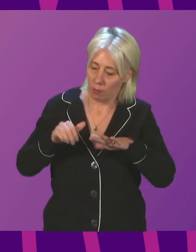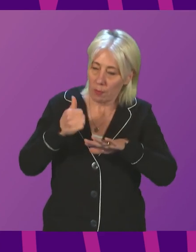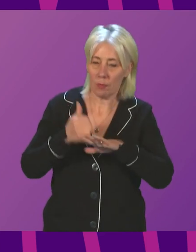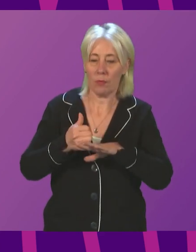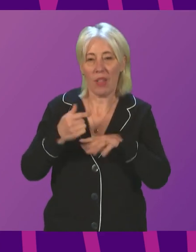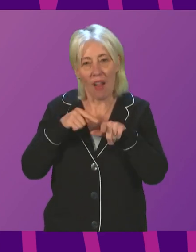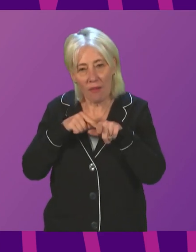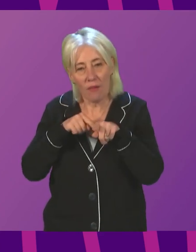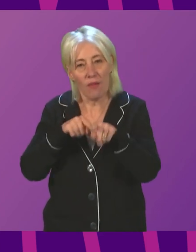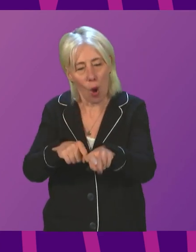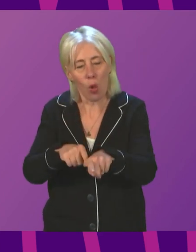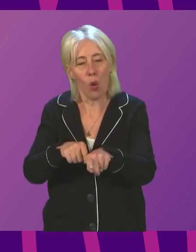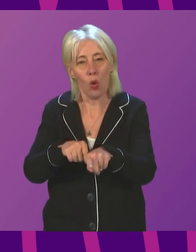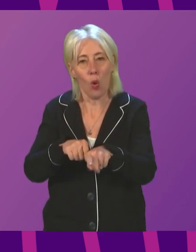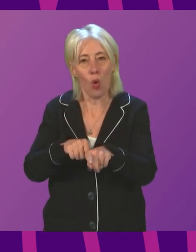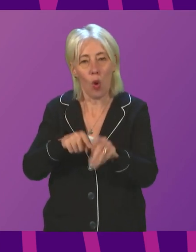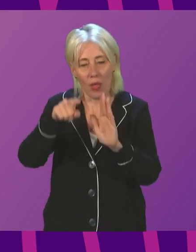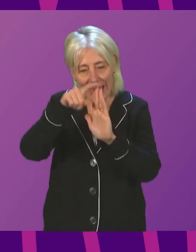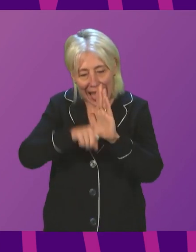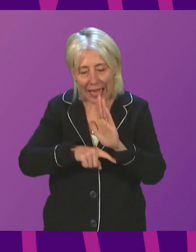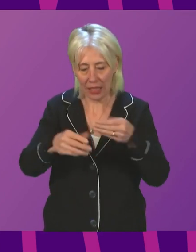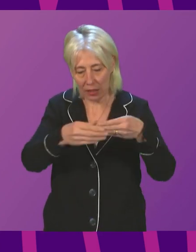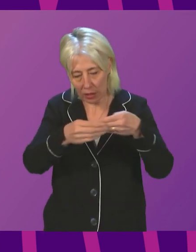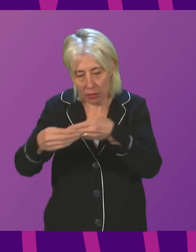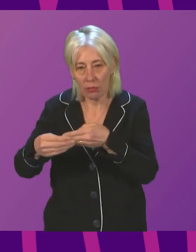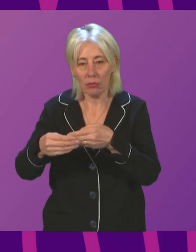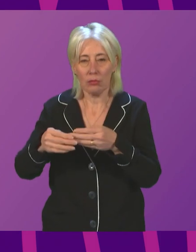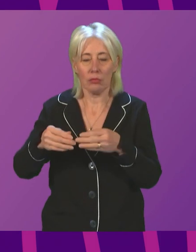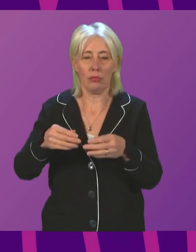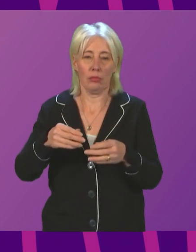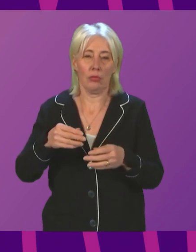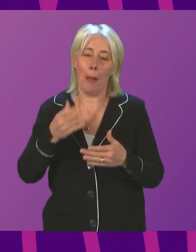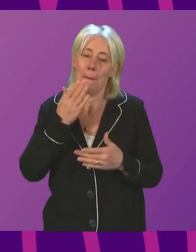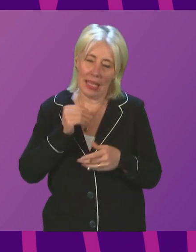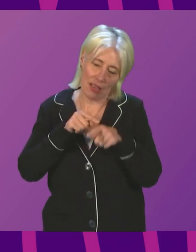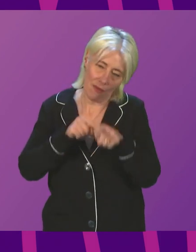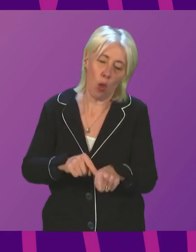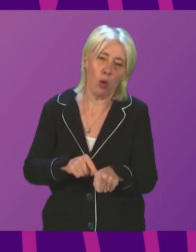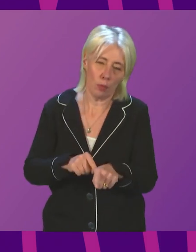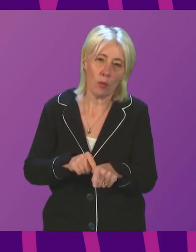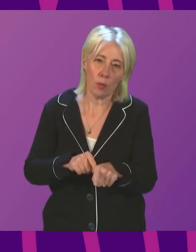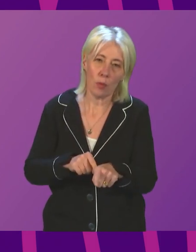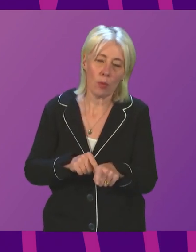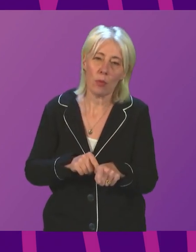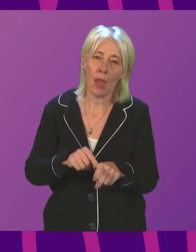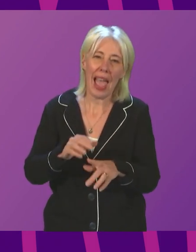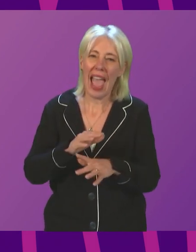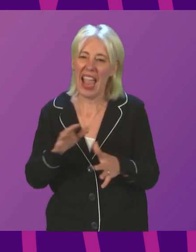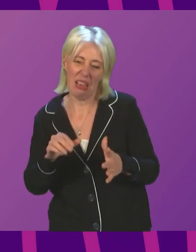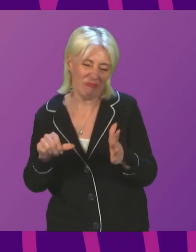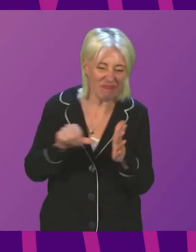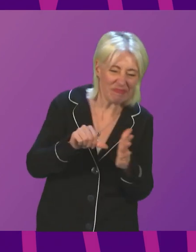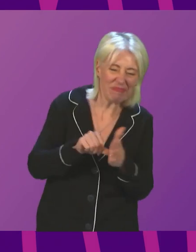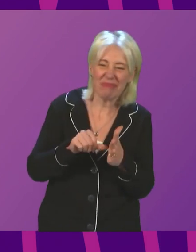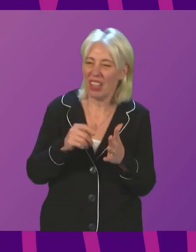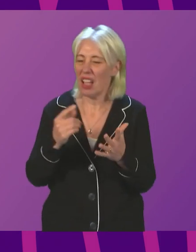guidance and the restrictions that we have in place. I don't think they are in any way an obstacle to individuals